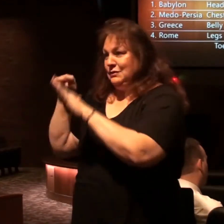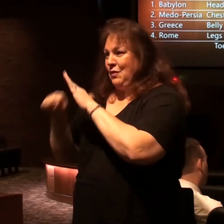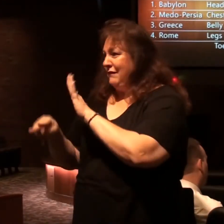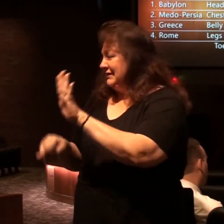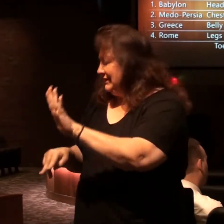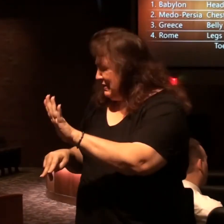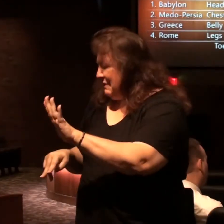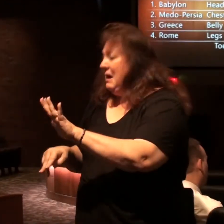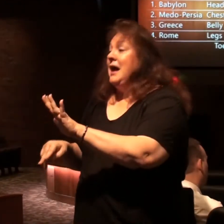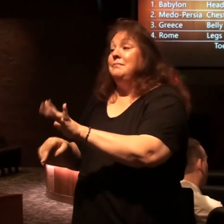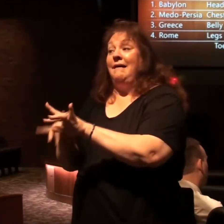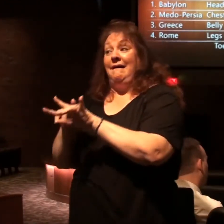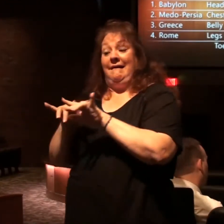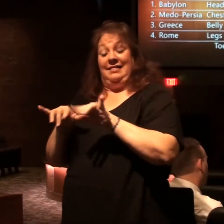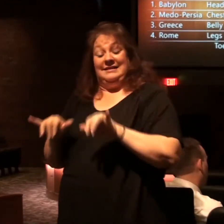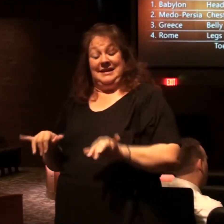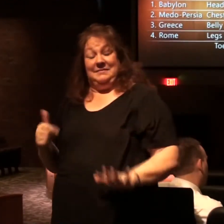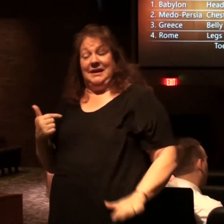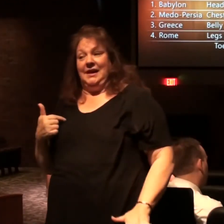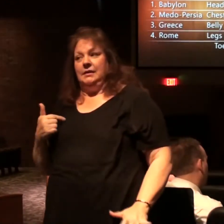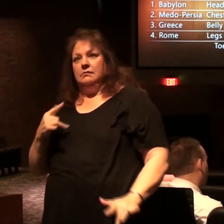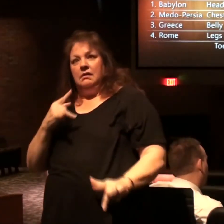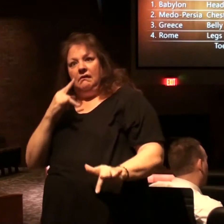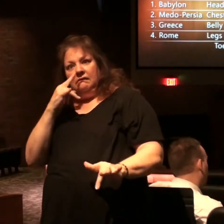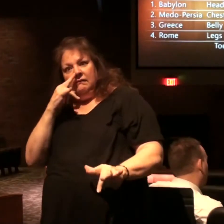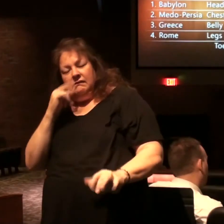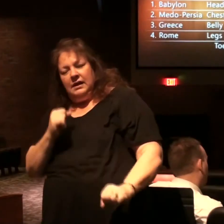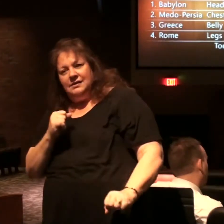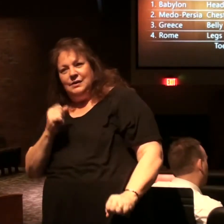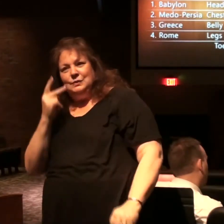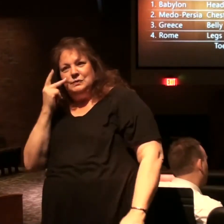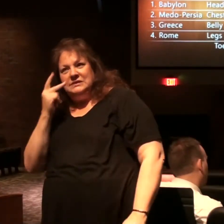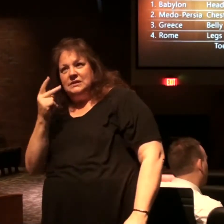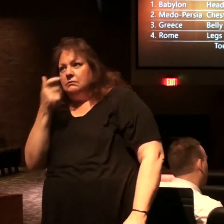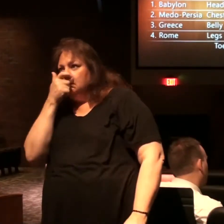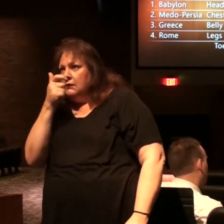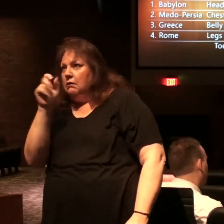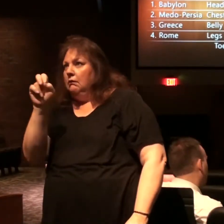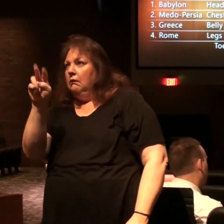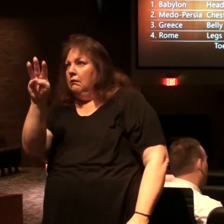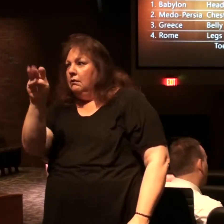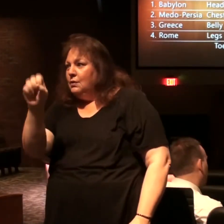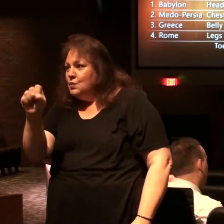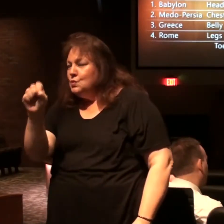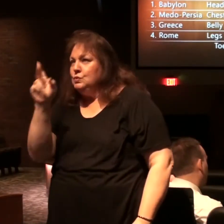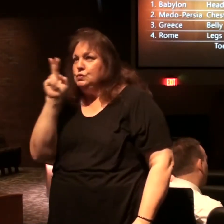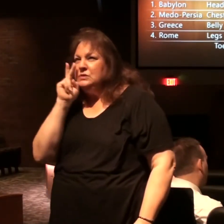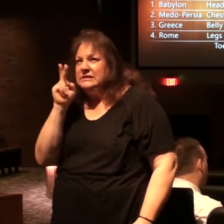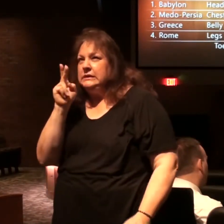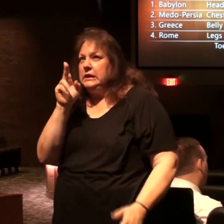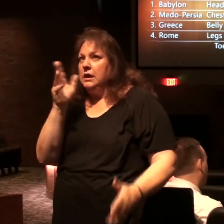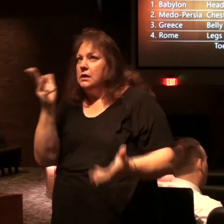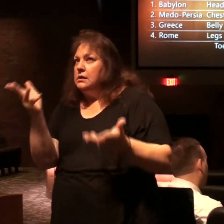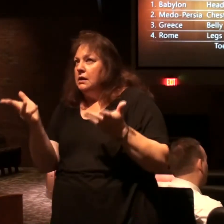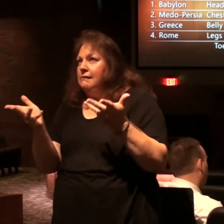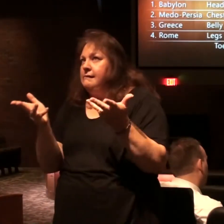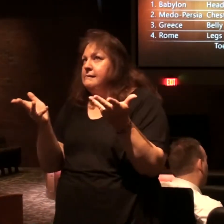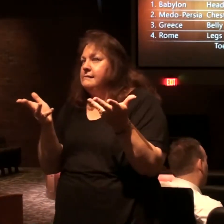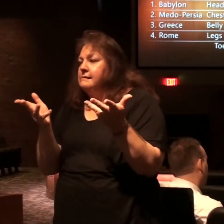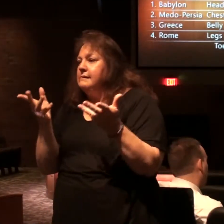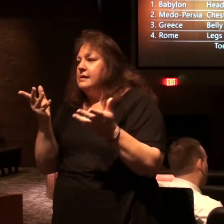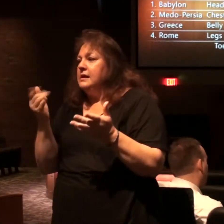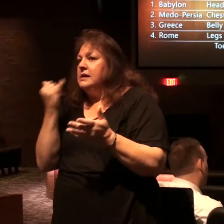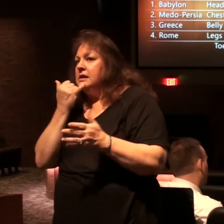but by the same token I find it fascinating just to watch the news and see what could be going on